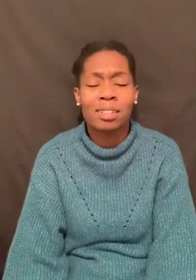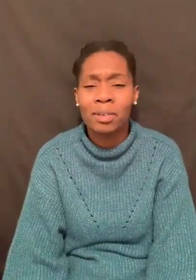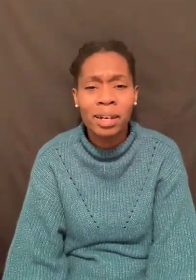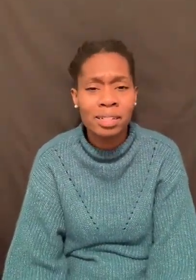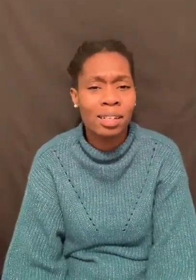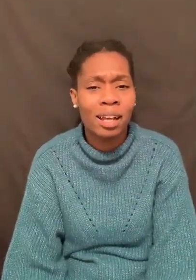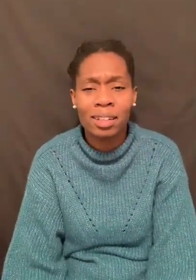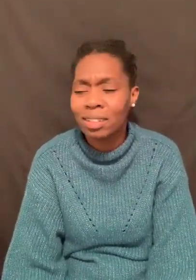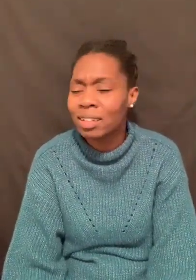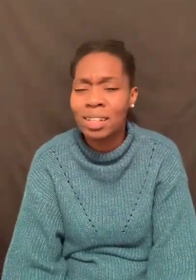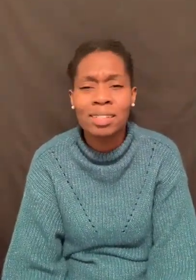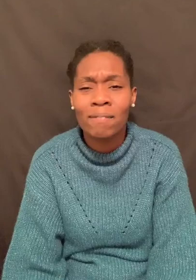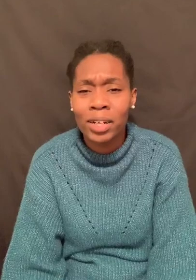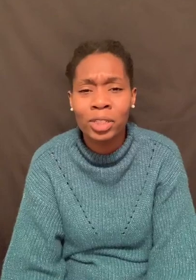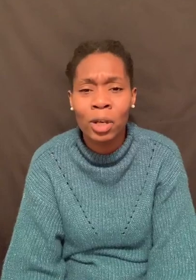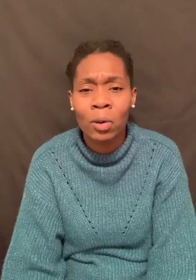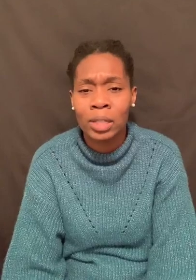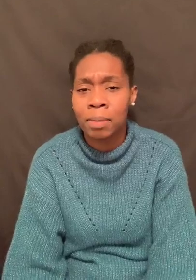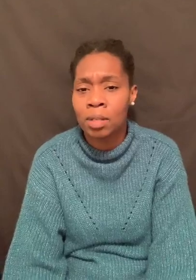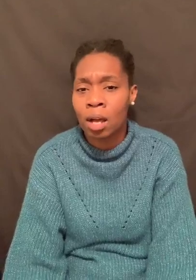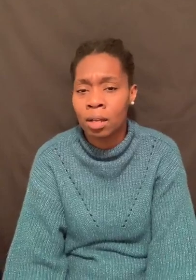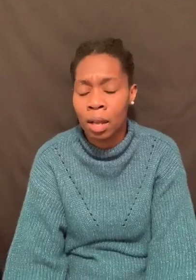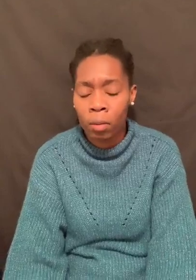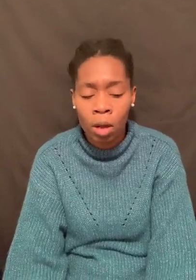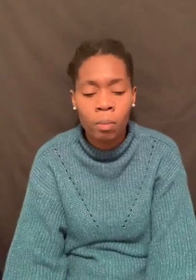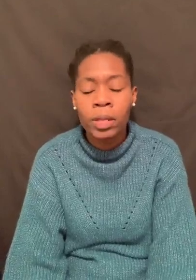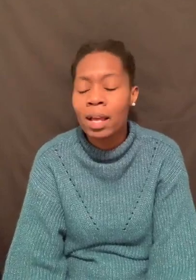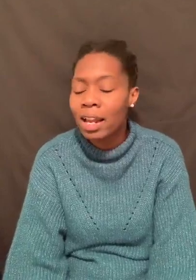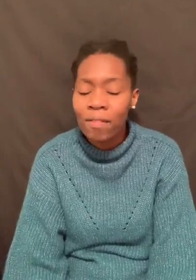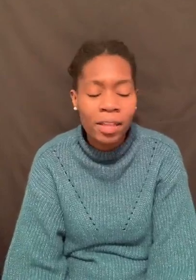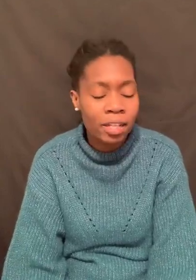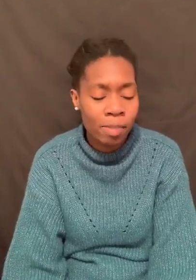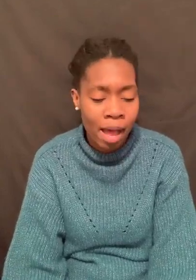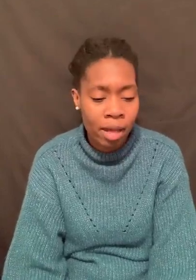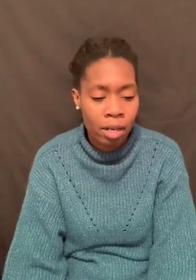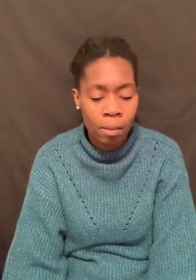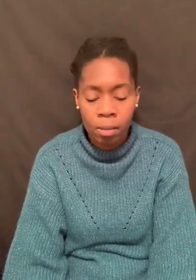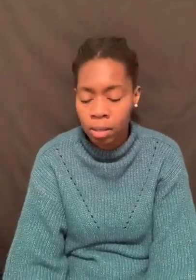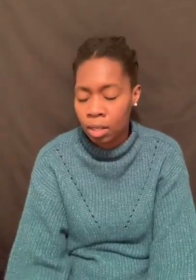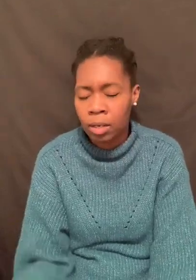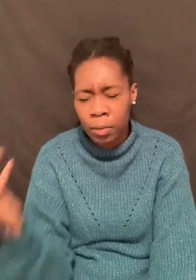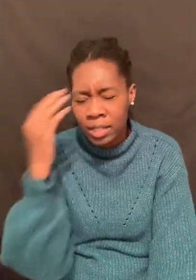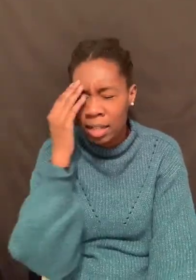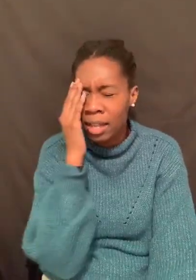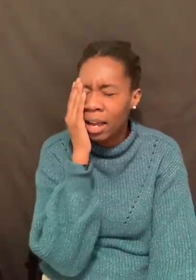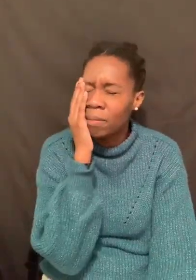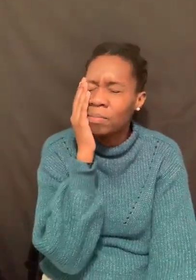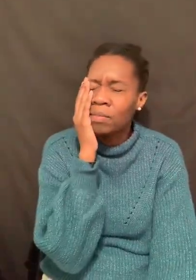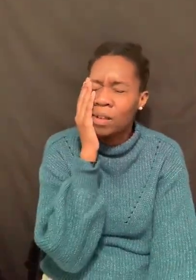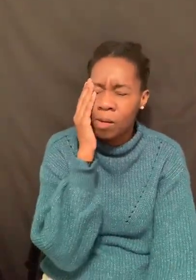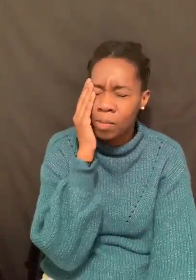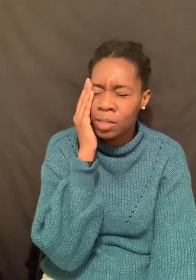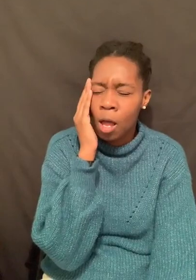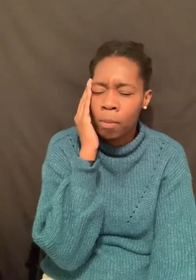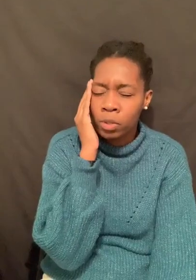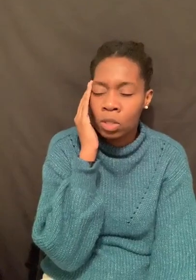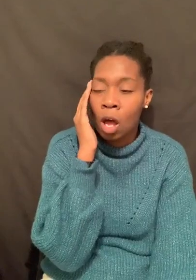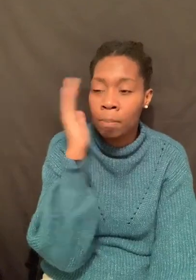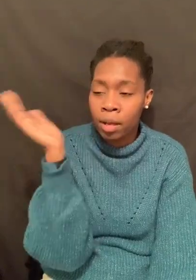crazy. Like, it's a funny show. I kept talking. Like, well, not everything is bad. I remember when he said that. I remember some episodes how I